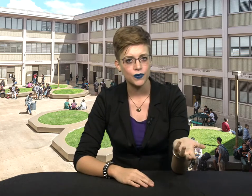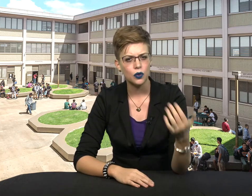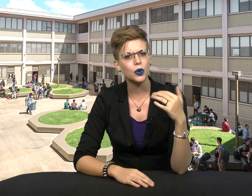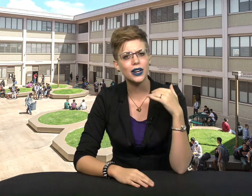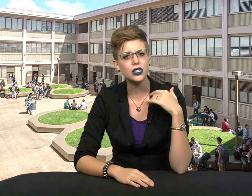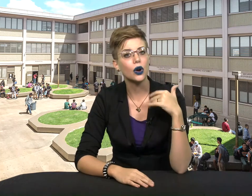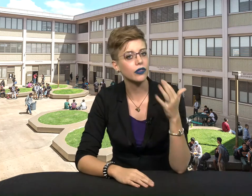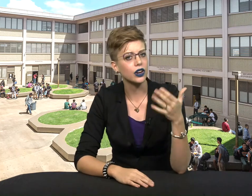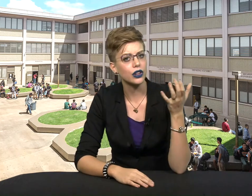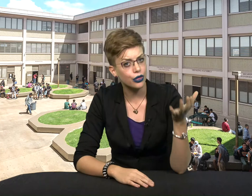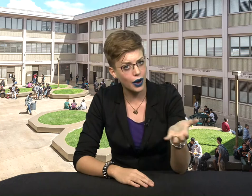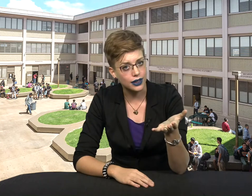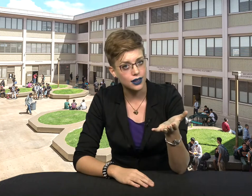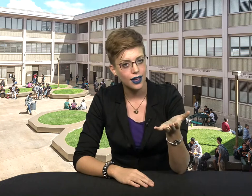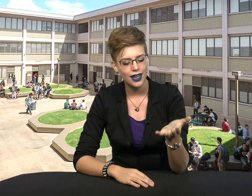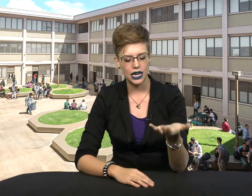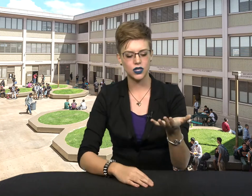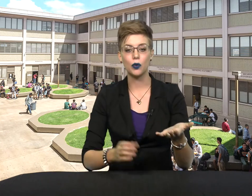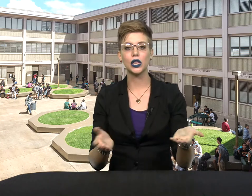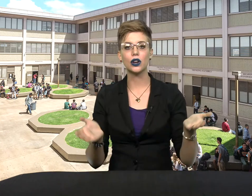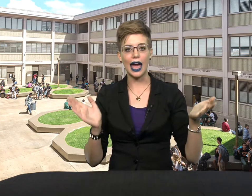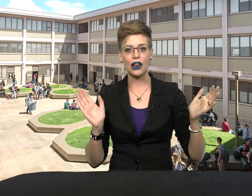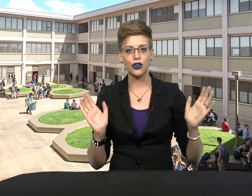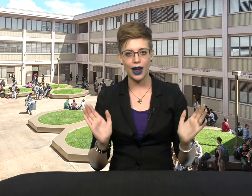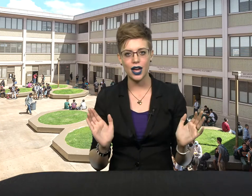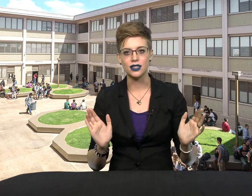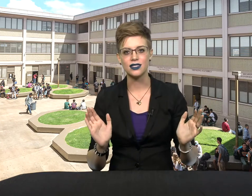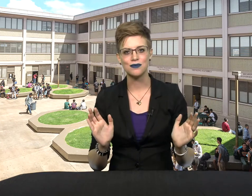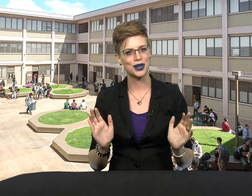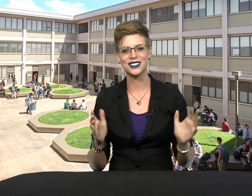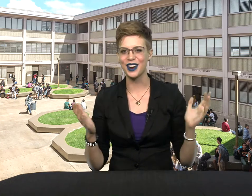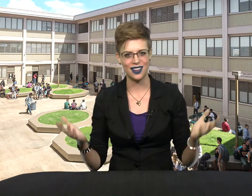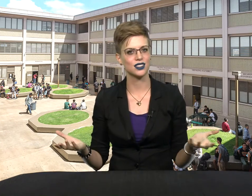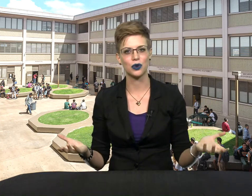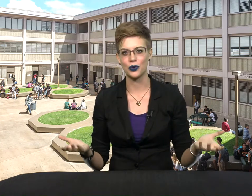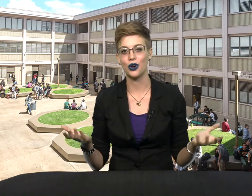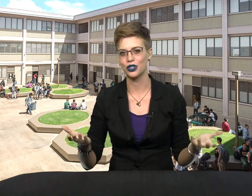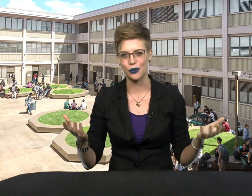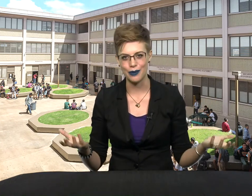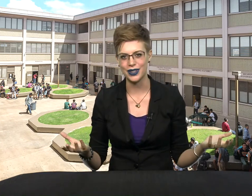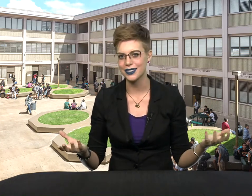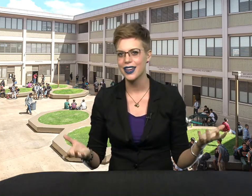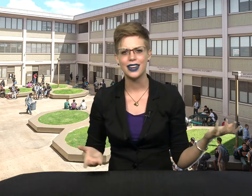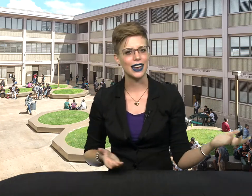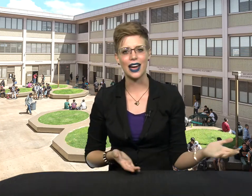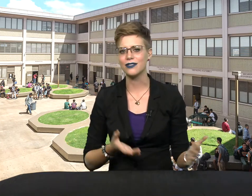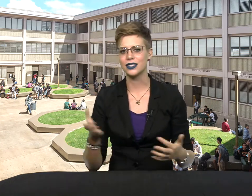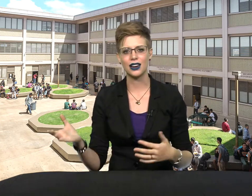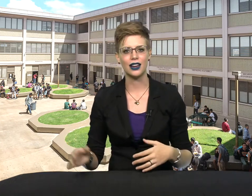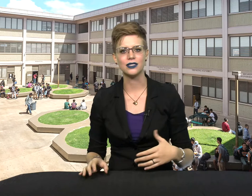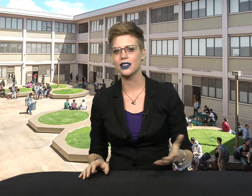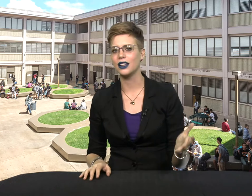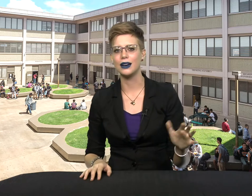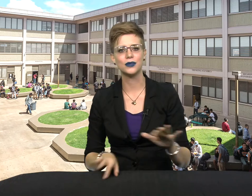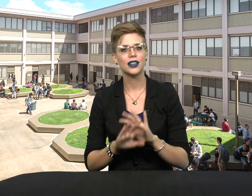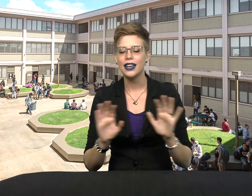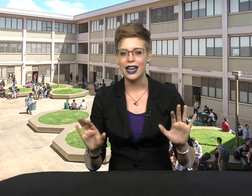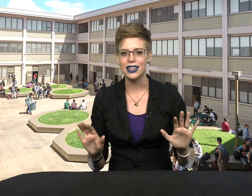We want to know if they're a threat. And so we look at their hands because our hands are where we hold our weapons. Knives, guns, clubs, anything